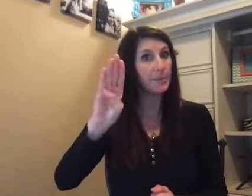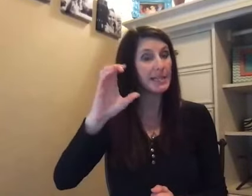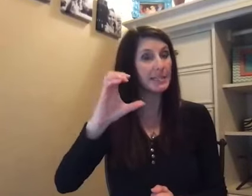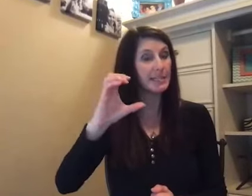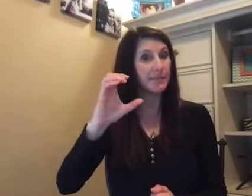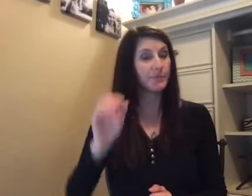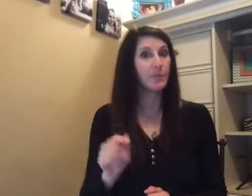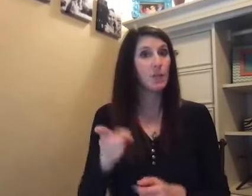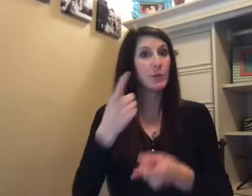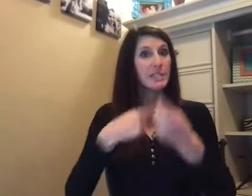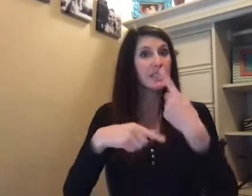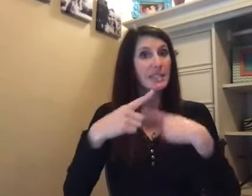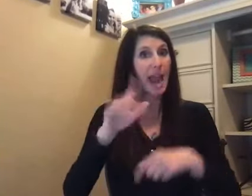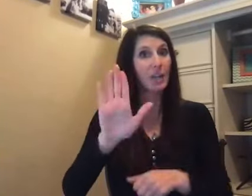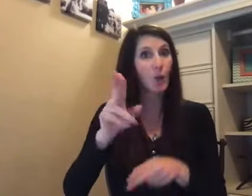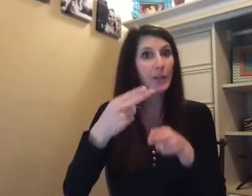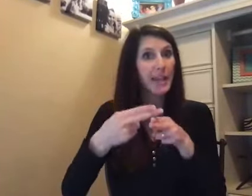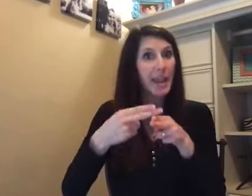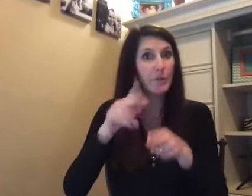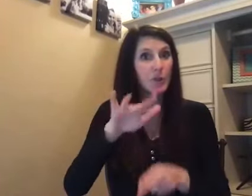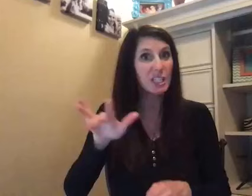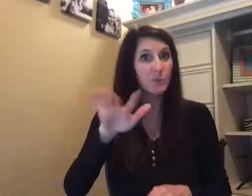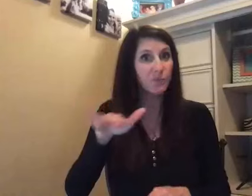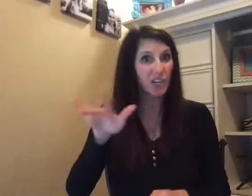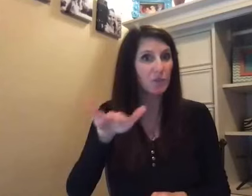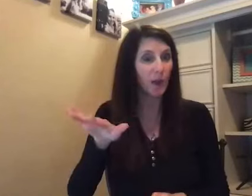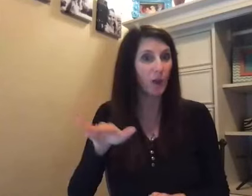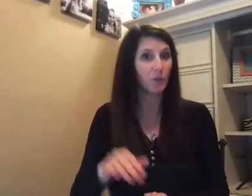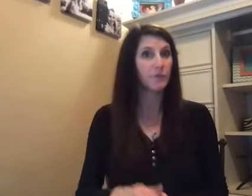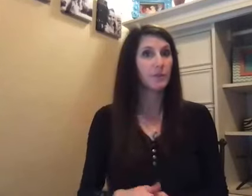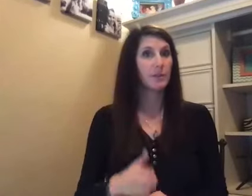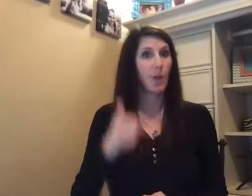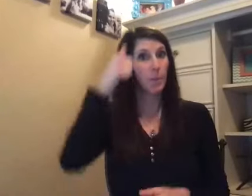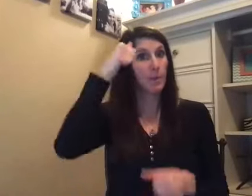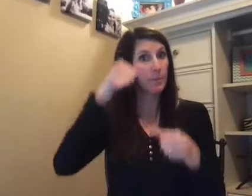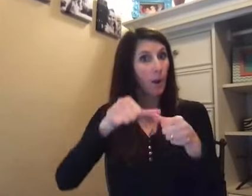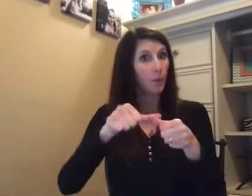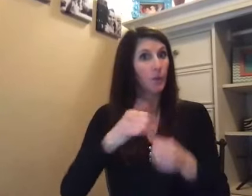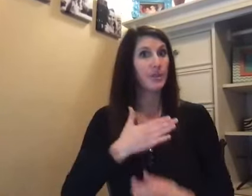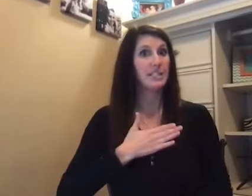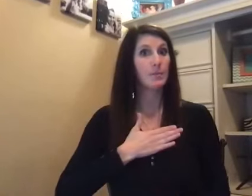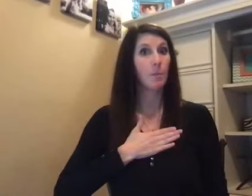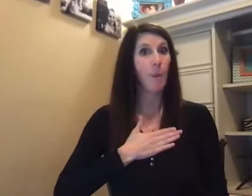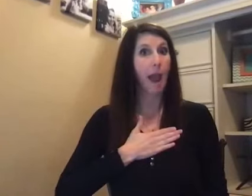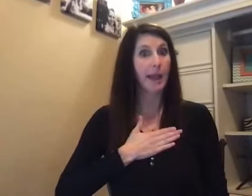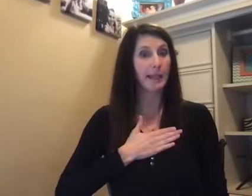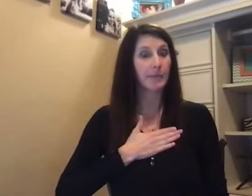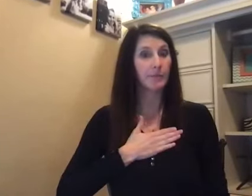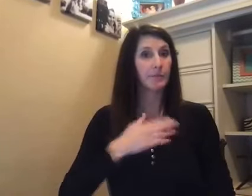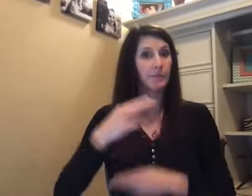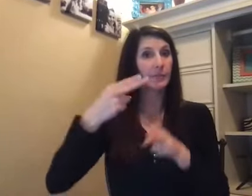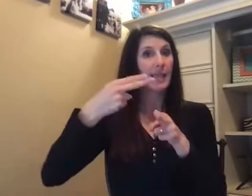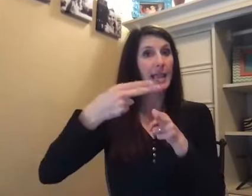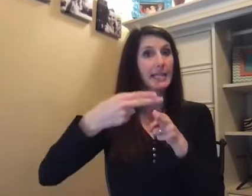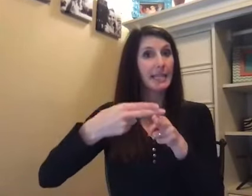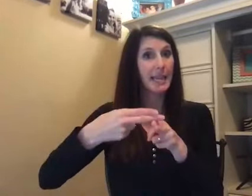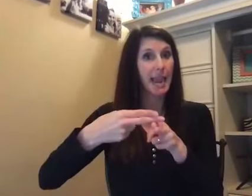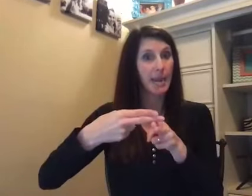B, C. You can sign your name. You can speak a spell. Remember that it's my name.